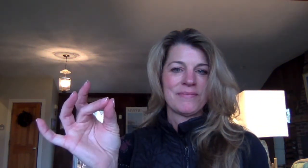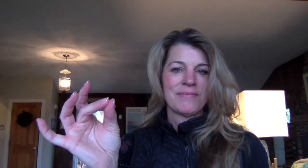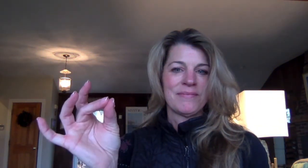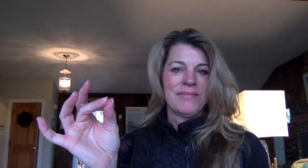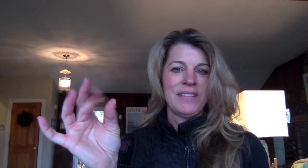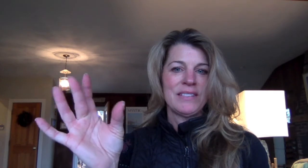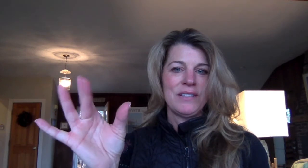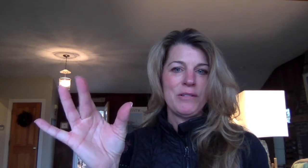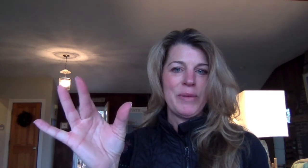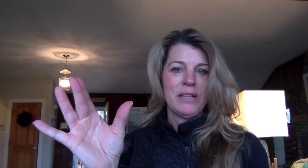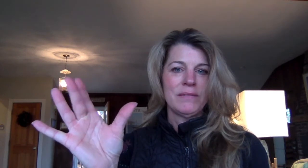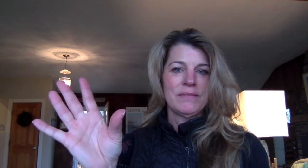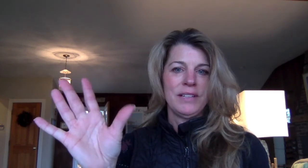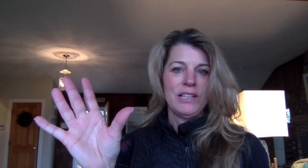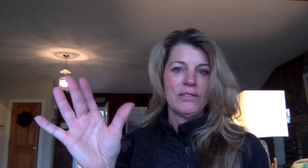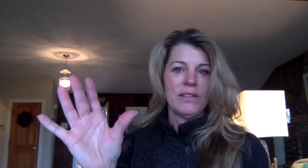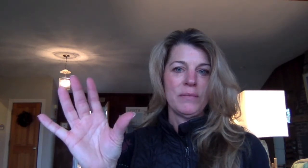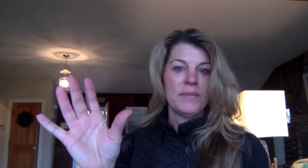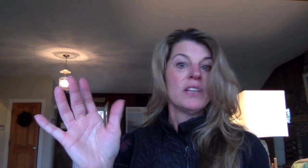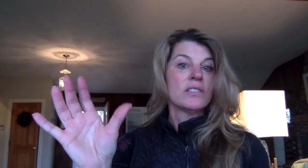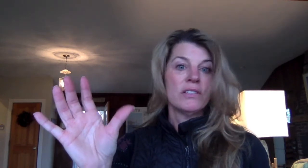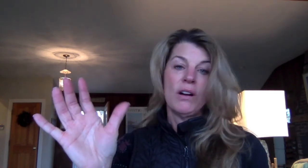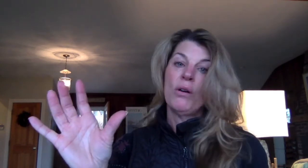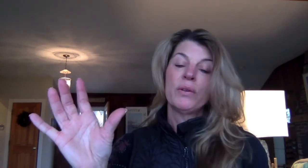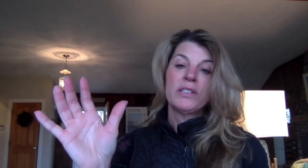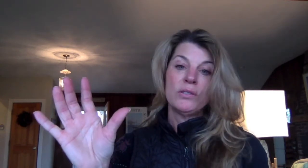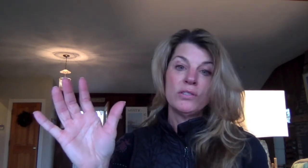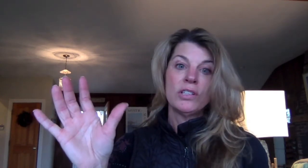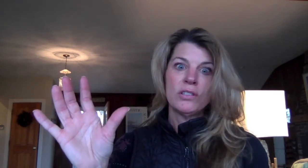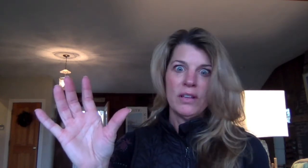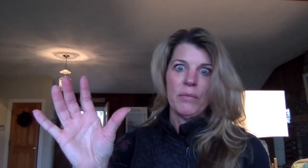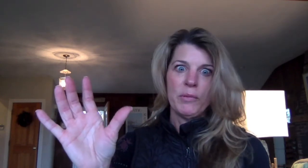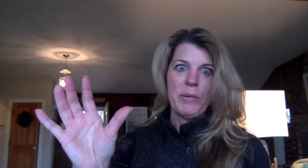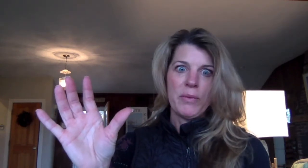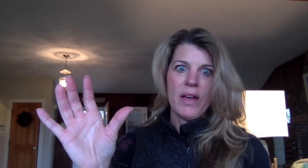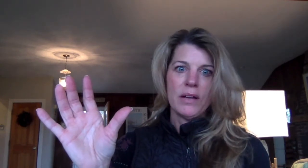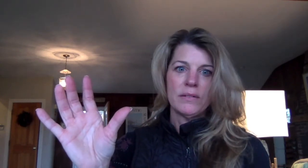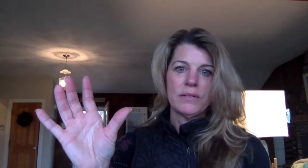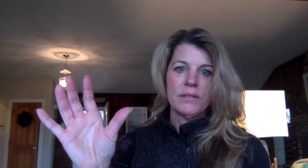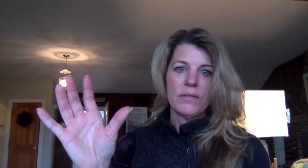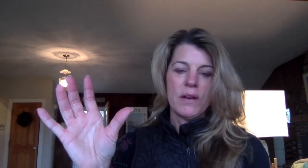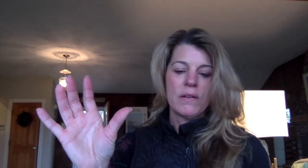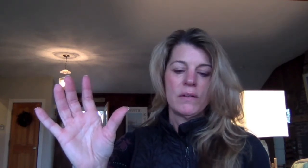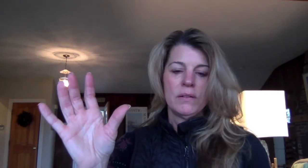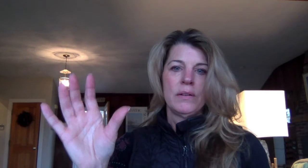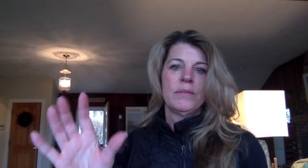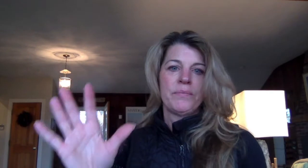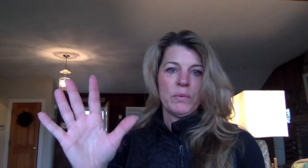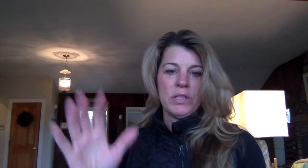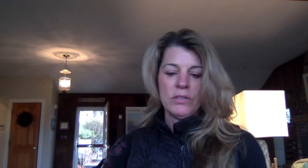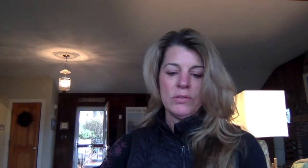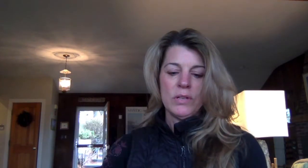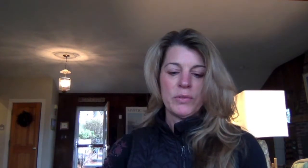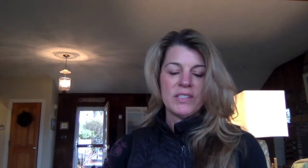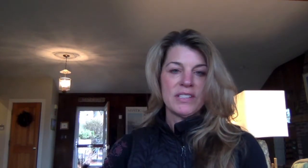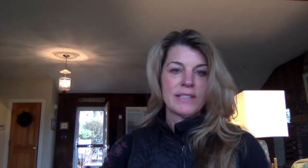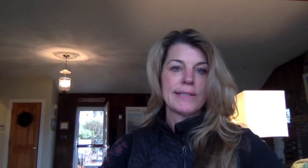that's tall man in your thumb so you're always using your thumb remember that okay when you do number six six